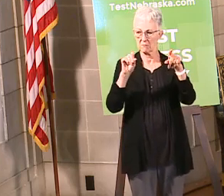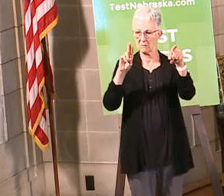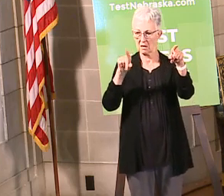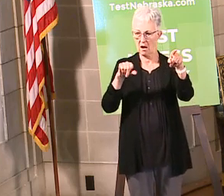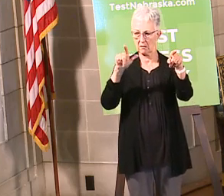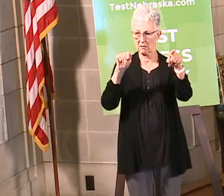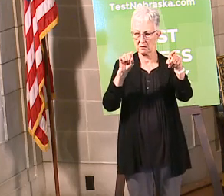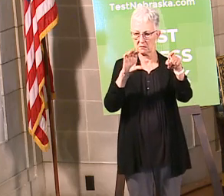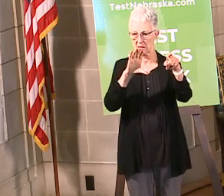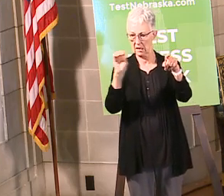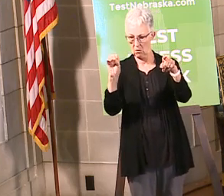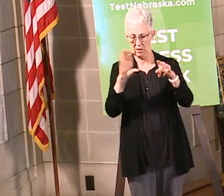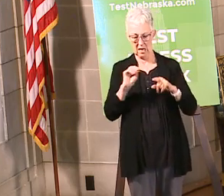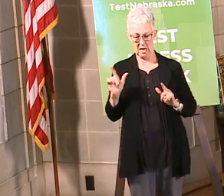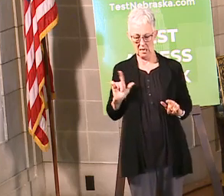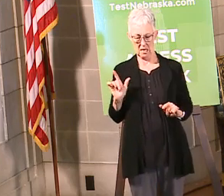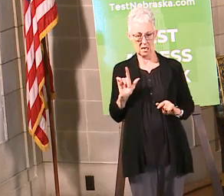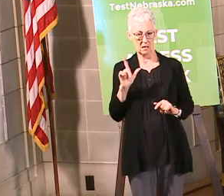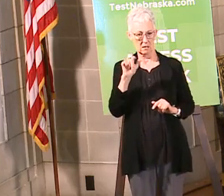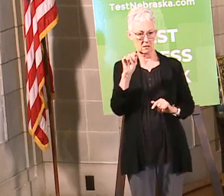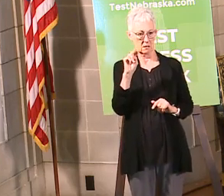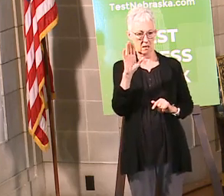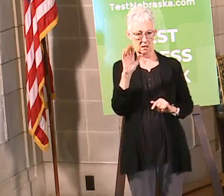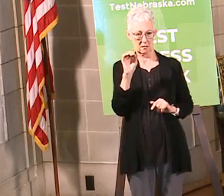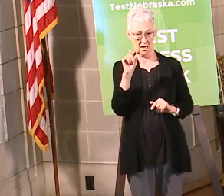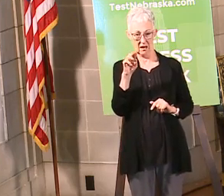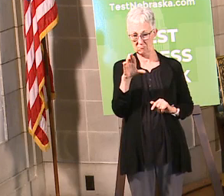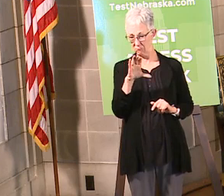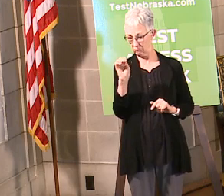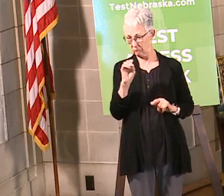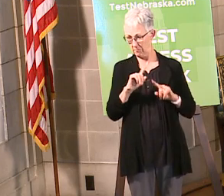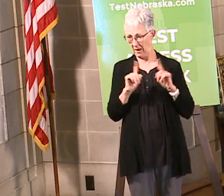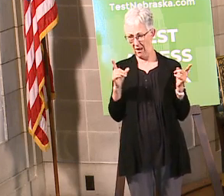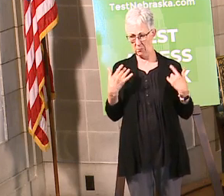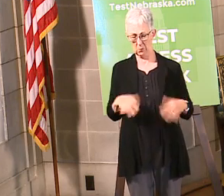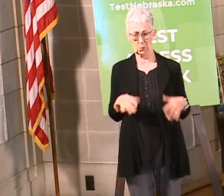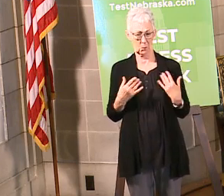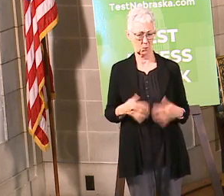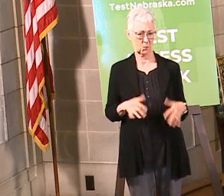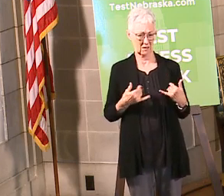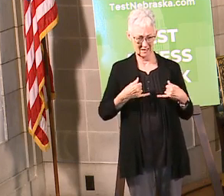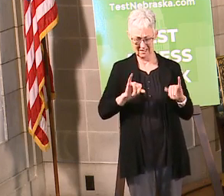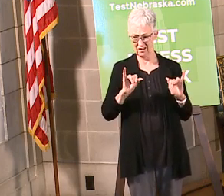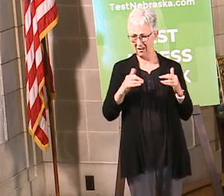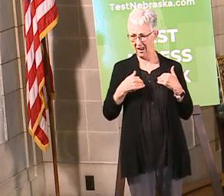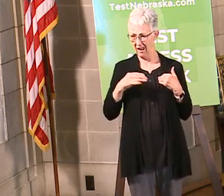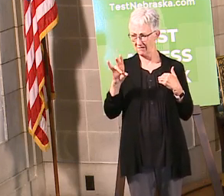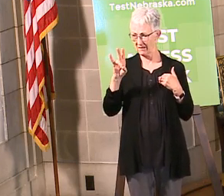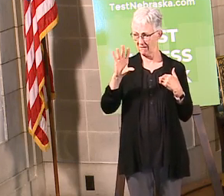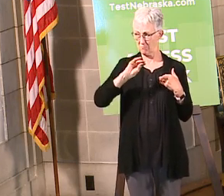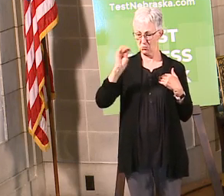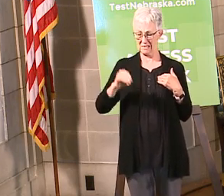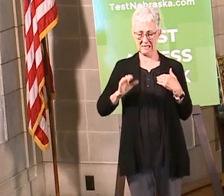-Lancaster area, but our capacity is great. We still have, as the governor mentioned, 75 percent ventilator capacity even in those